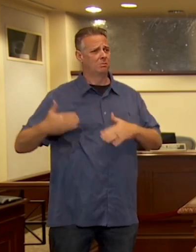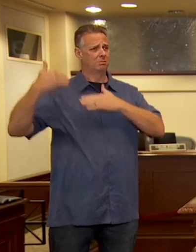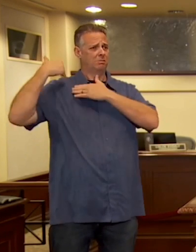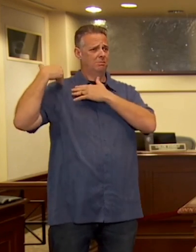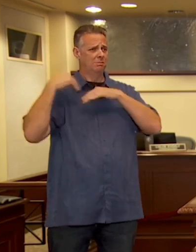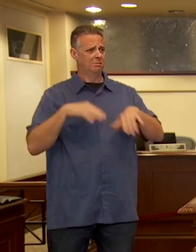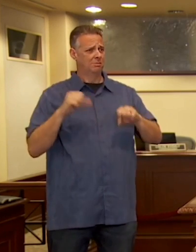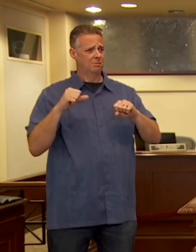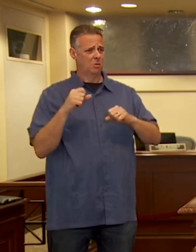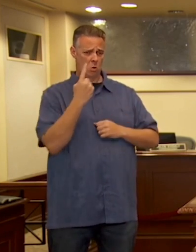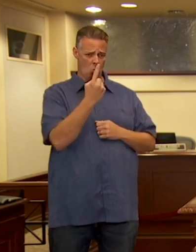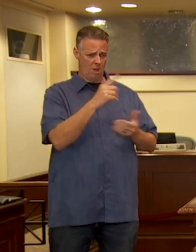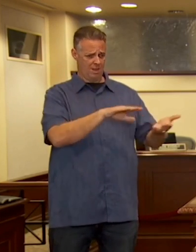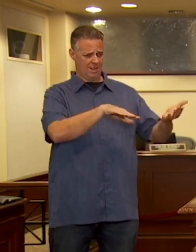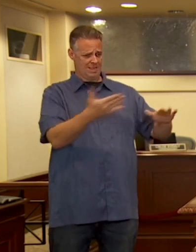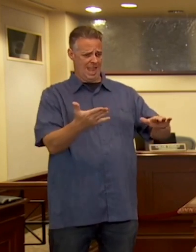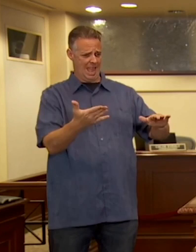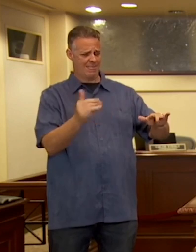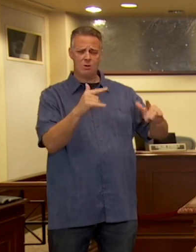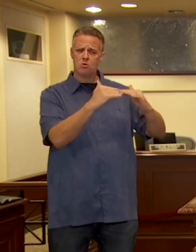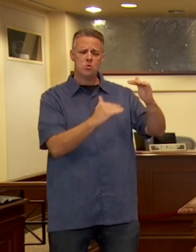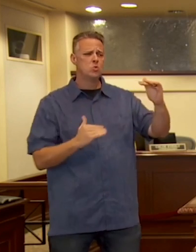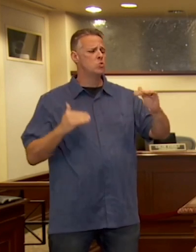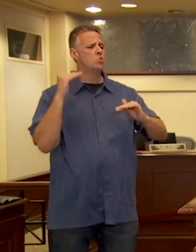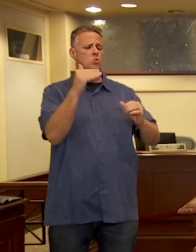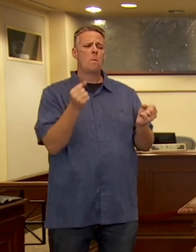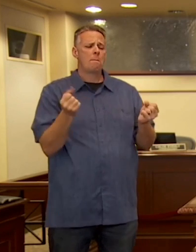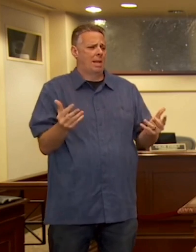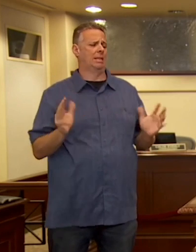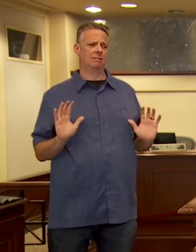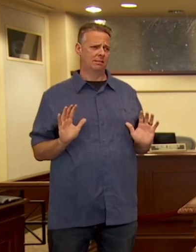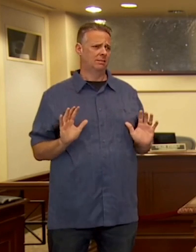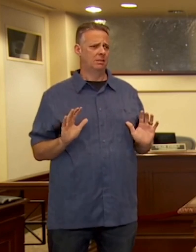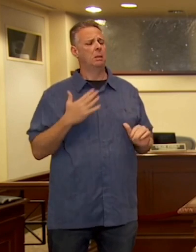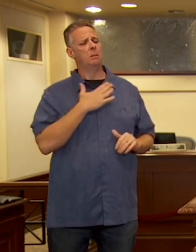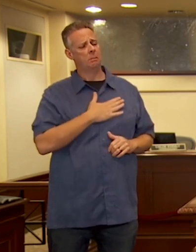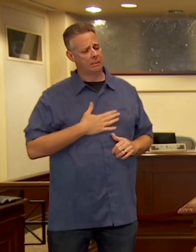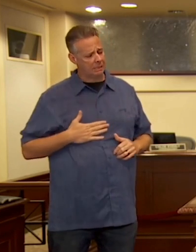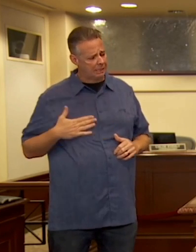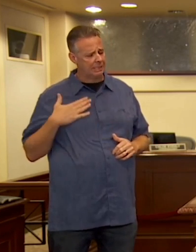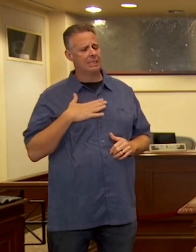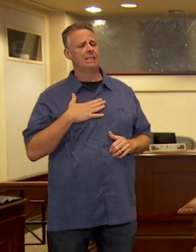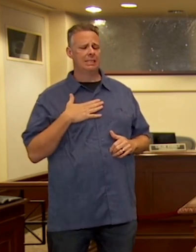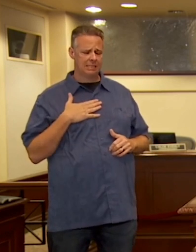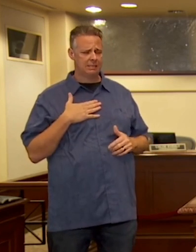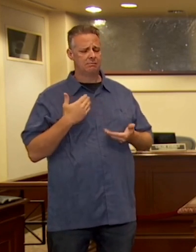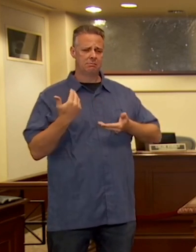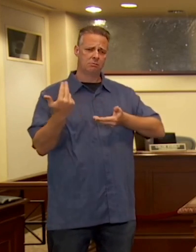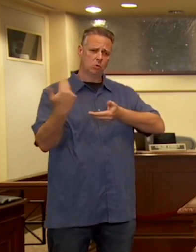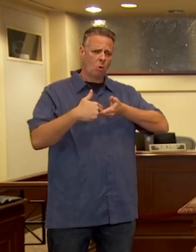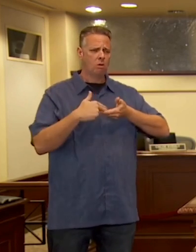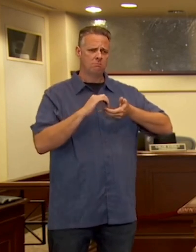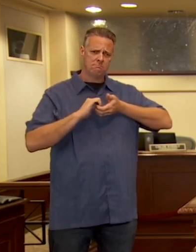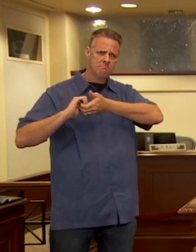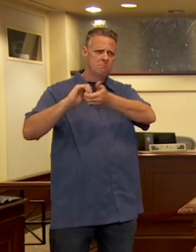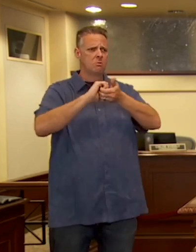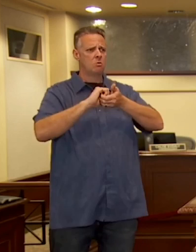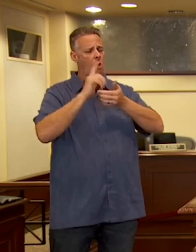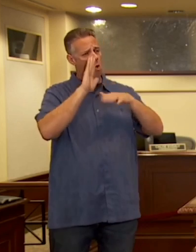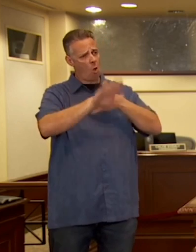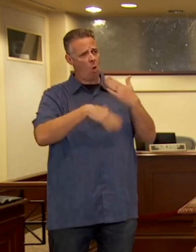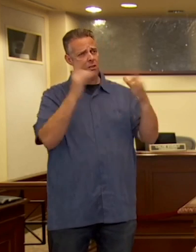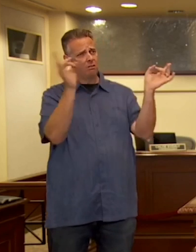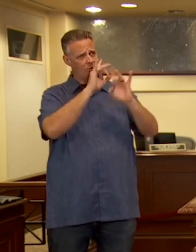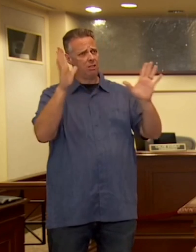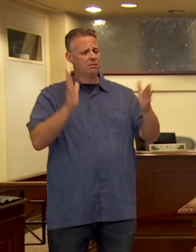From right now until the election, all we're going to hear is how all this violence is Trump's fault because they can't stop it at this point. I mean, it takes,